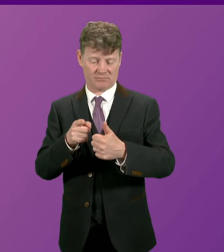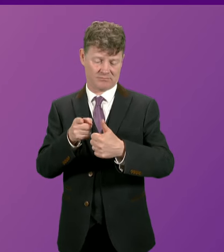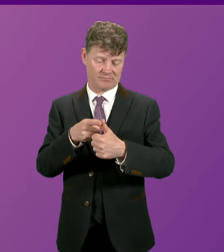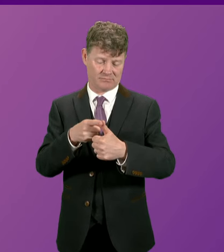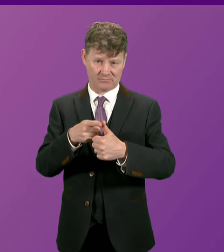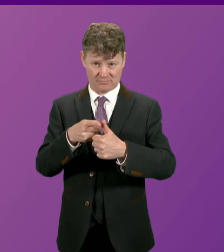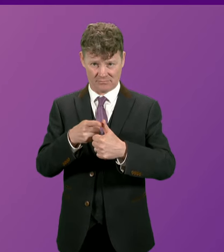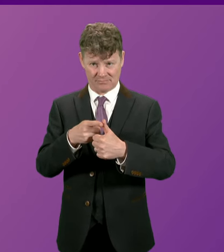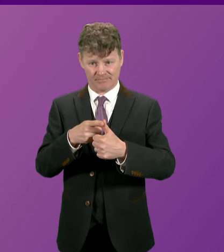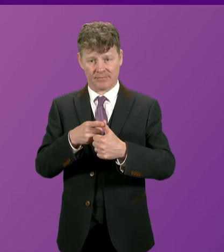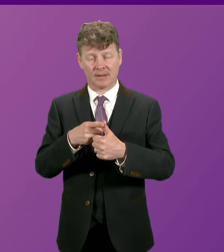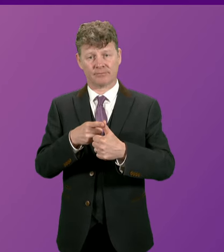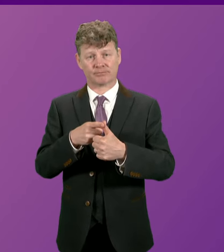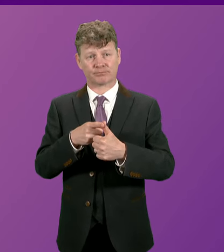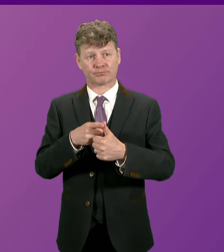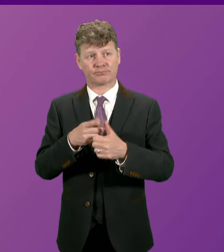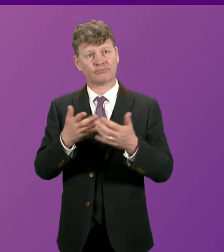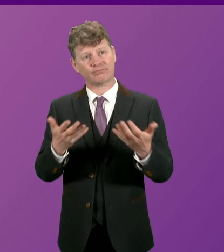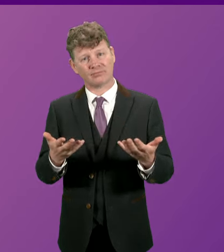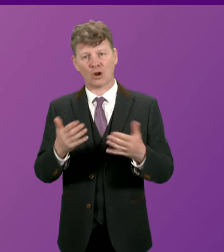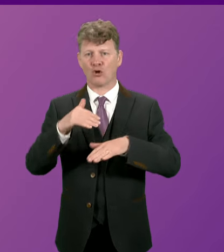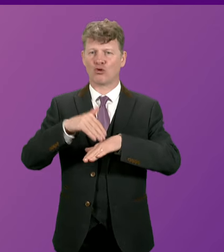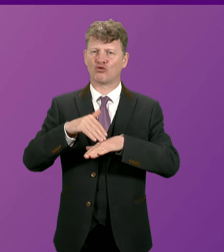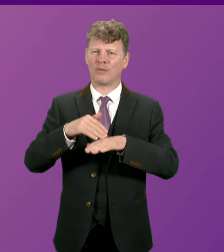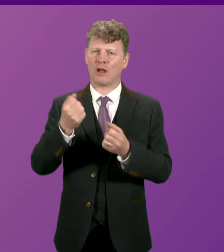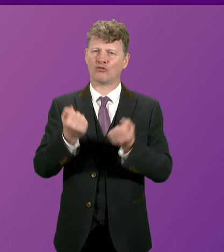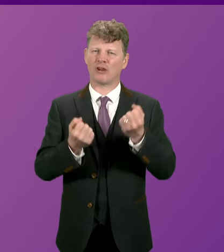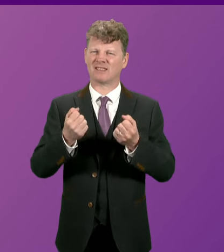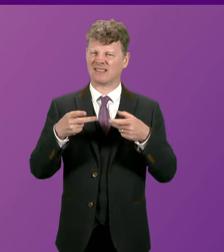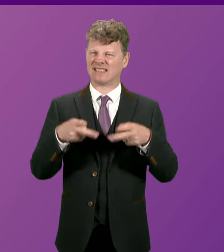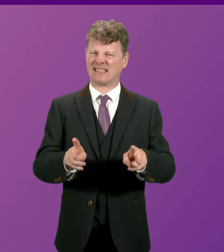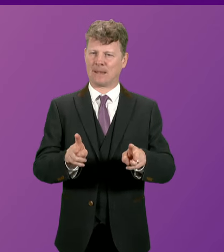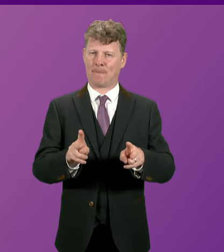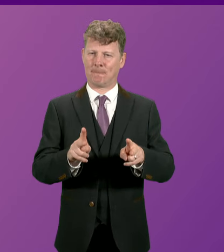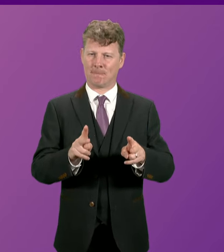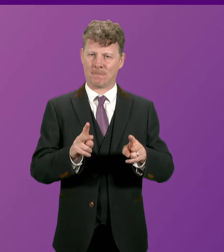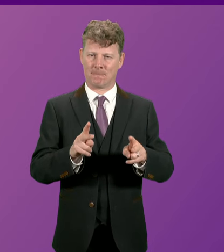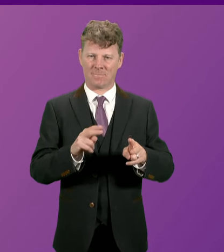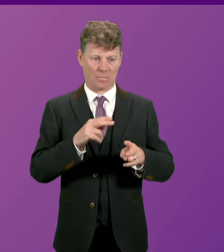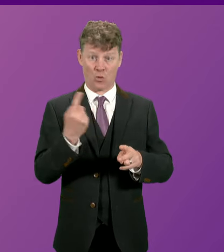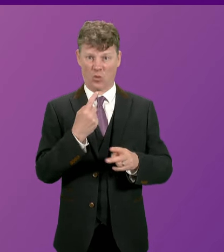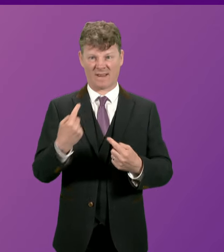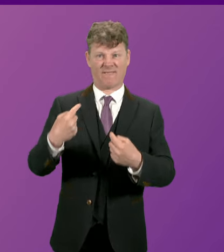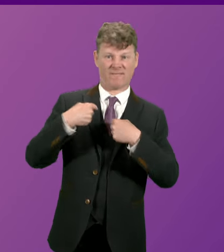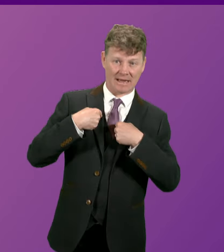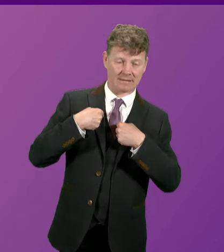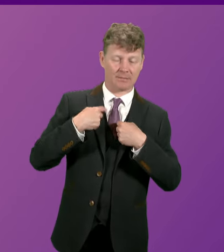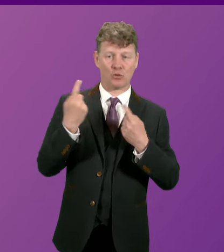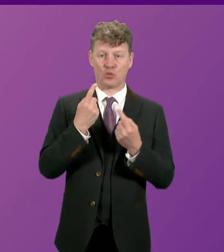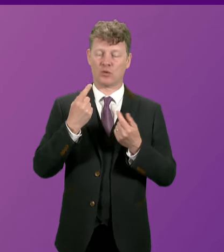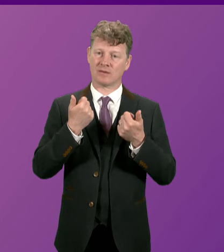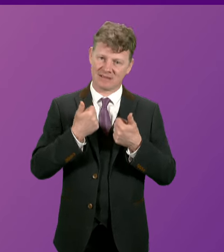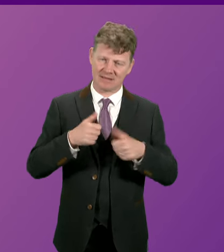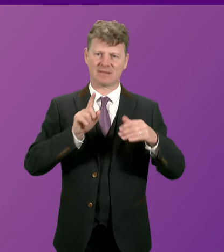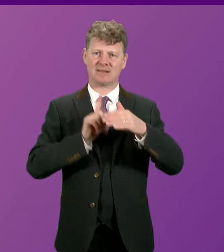the the criminal justice system for those who unfortunately end up as victims and survivors of